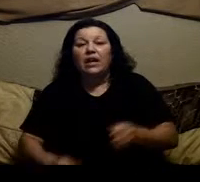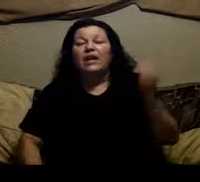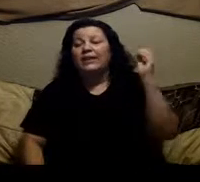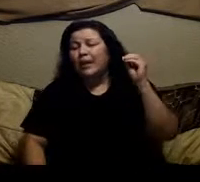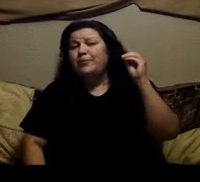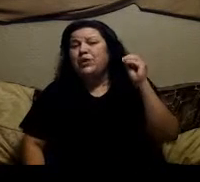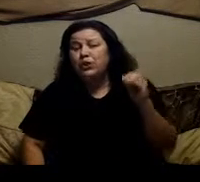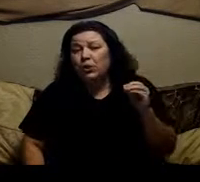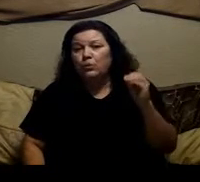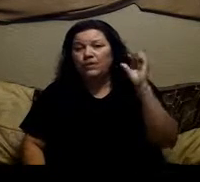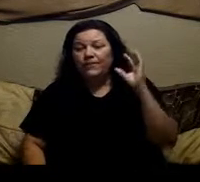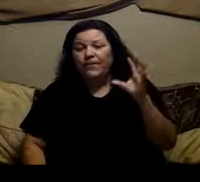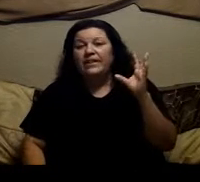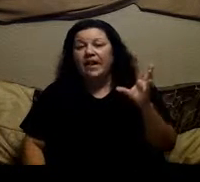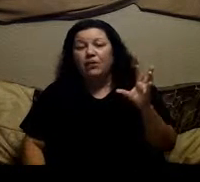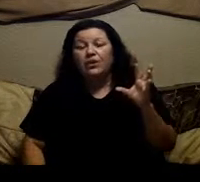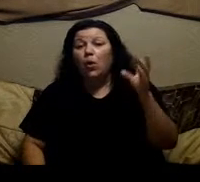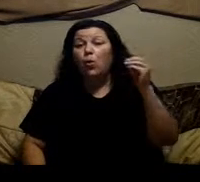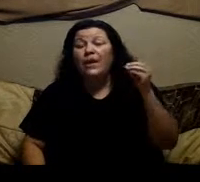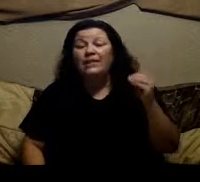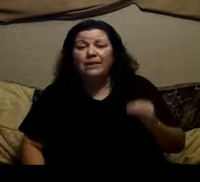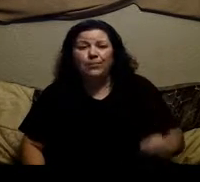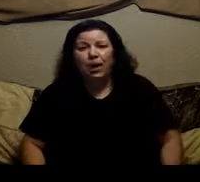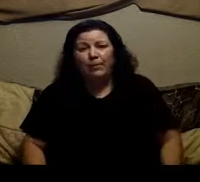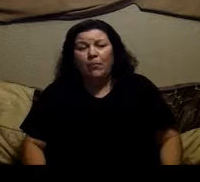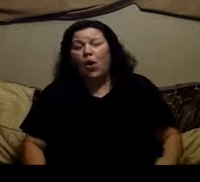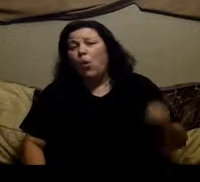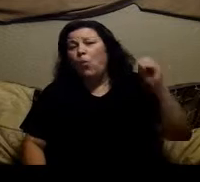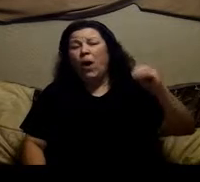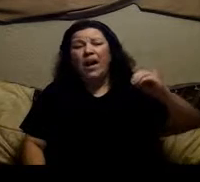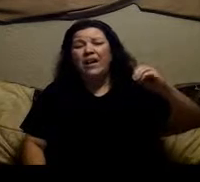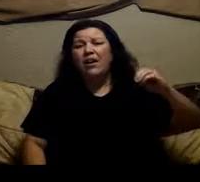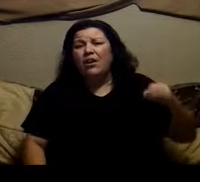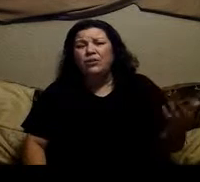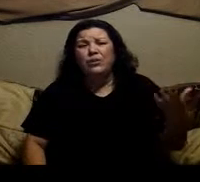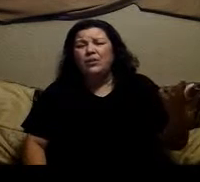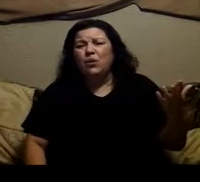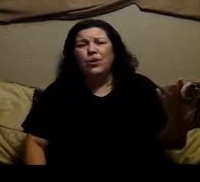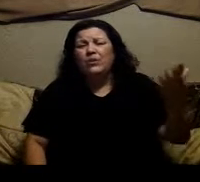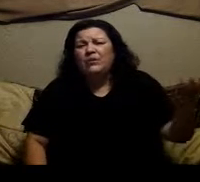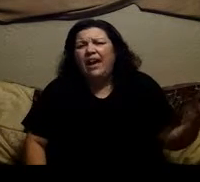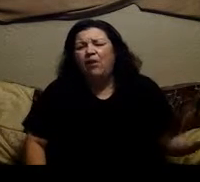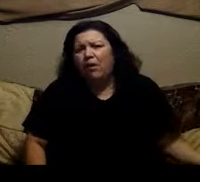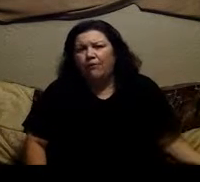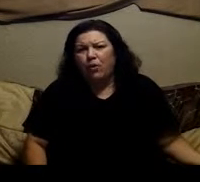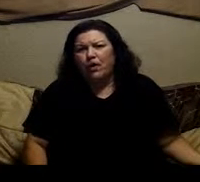it's up to you to find out what is the problem why are you using what are you using alcohol for